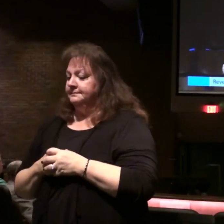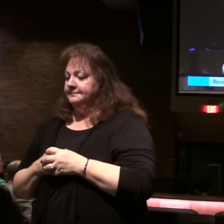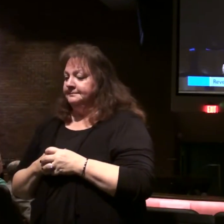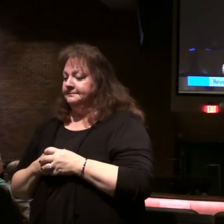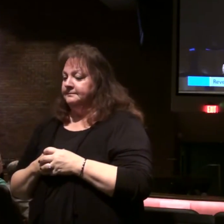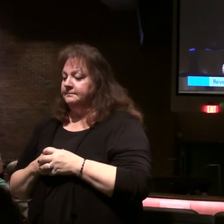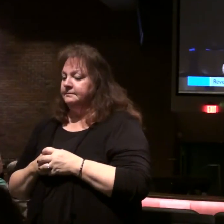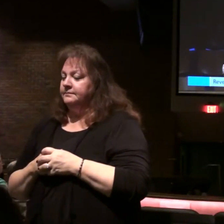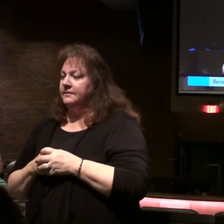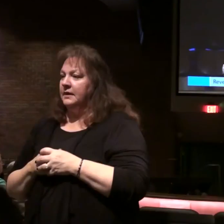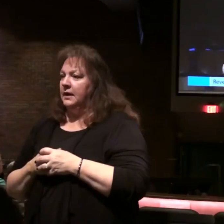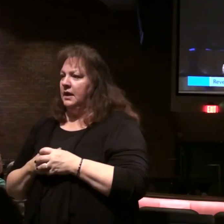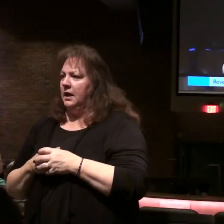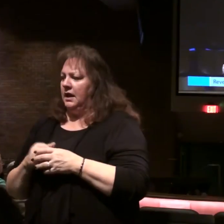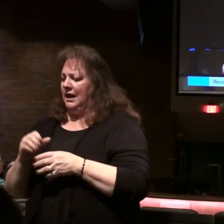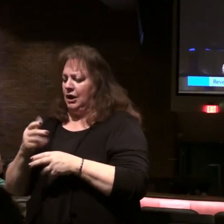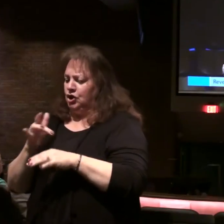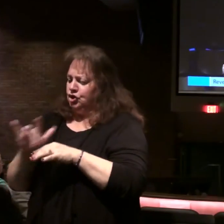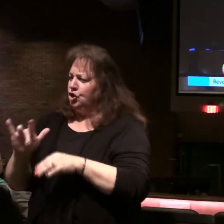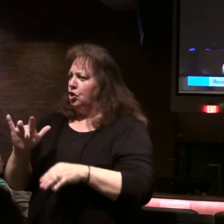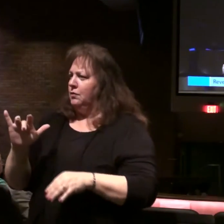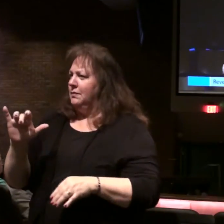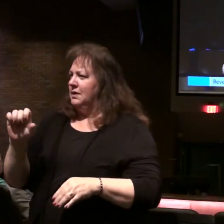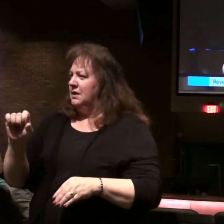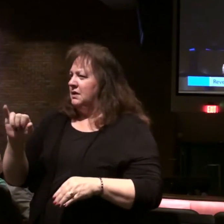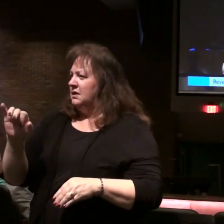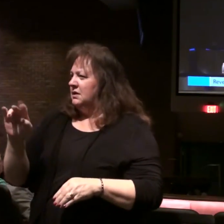And he had a sharp sickle in his hand.